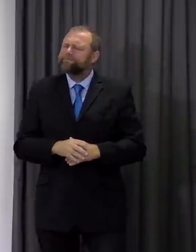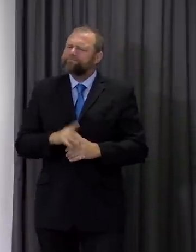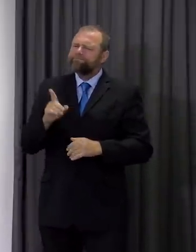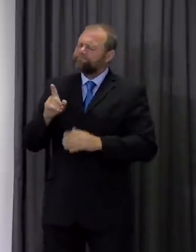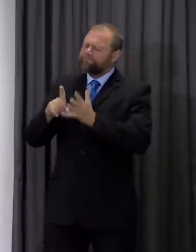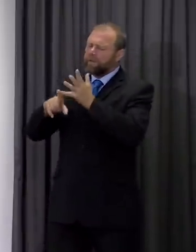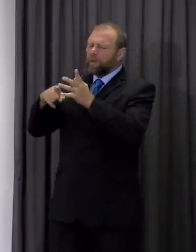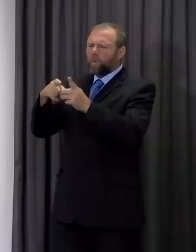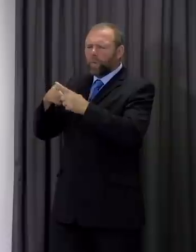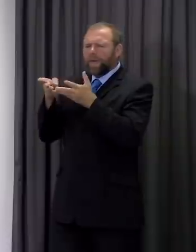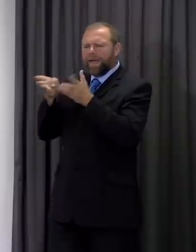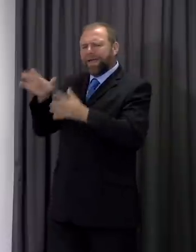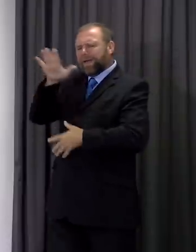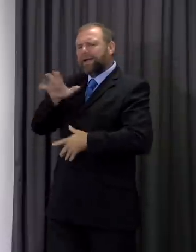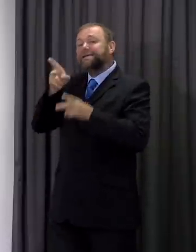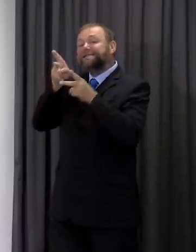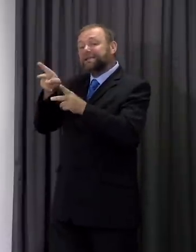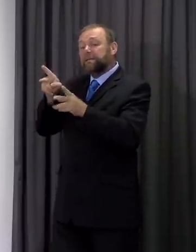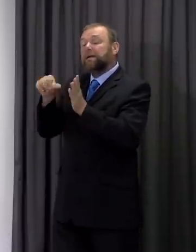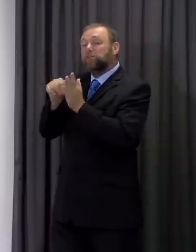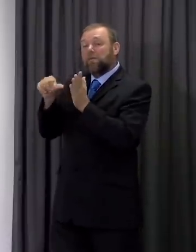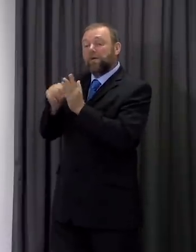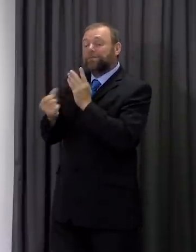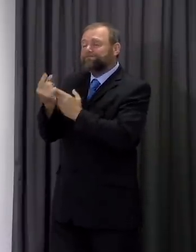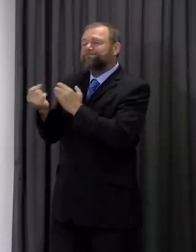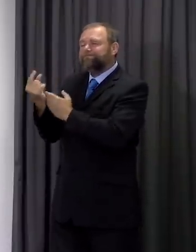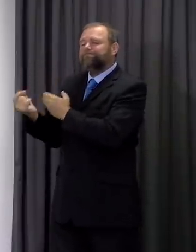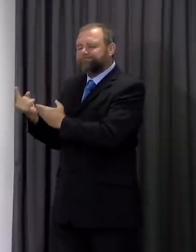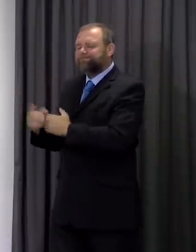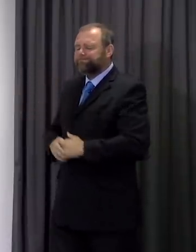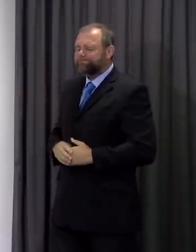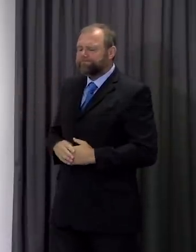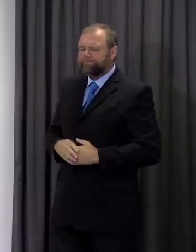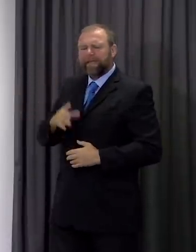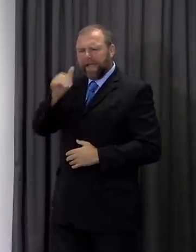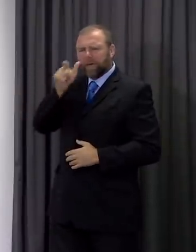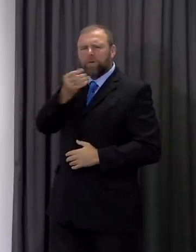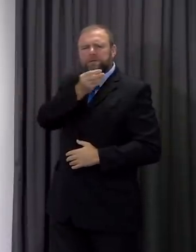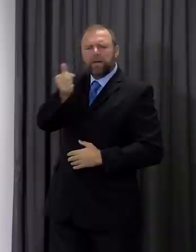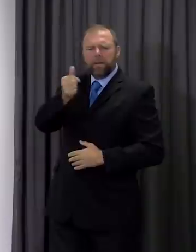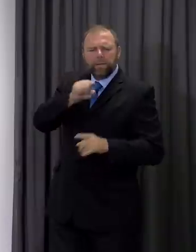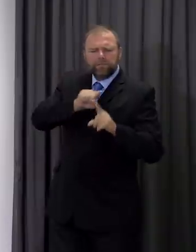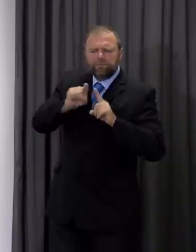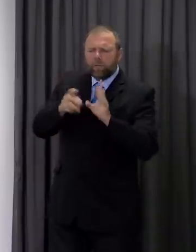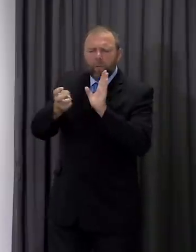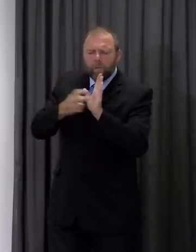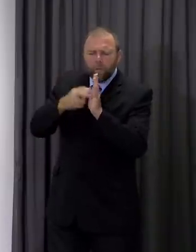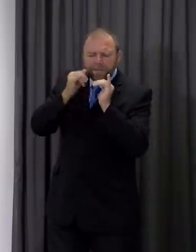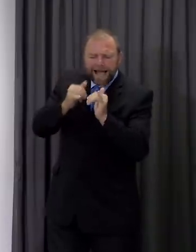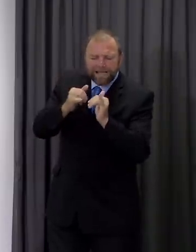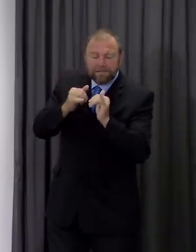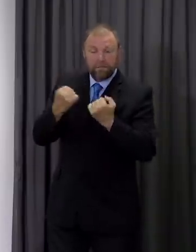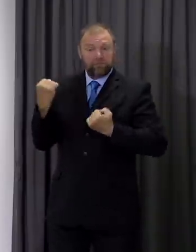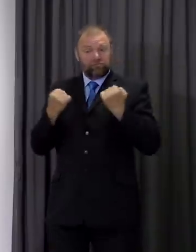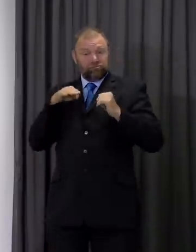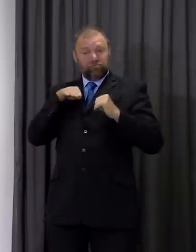with the UK-wide system at the moment. I know there are a number of cases where people are trying to book a test at drive-in centres and finding them either